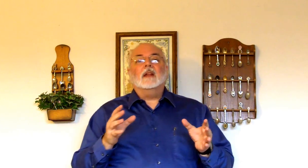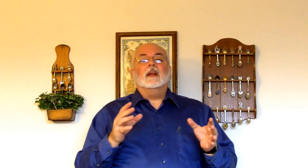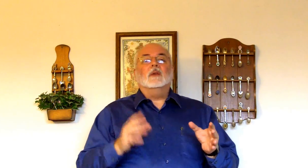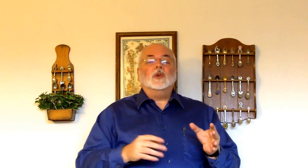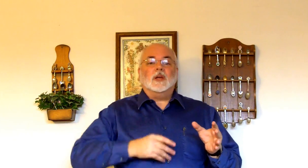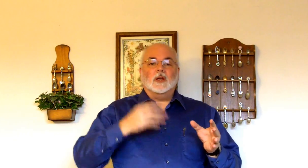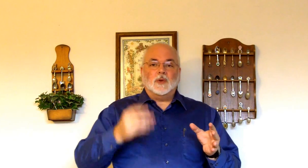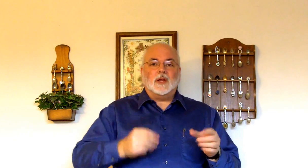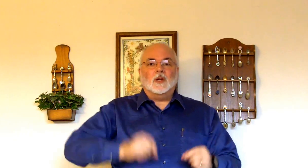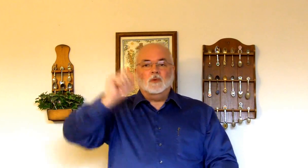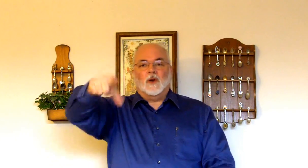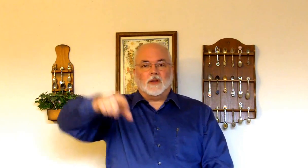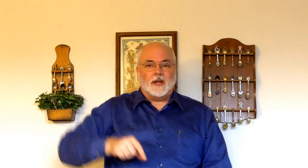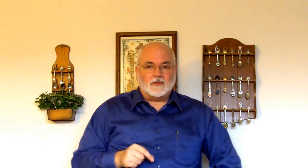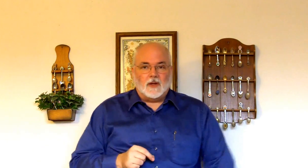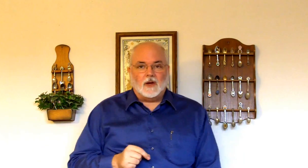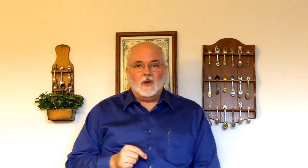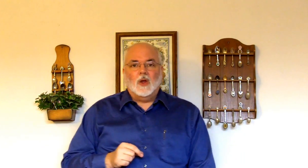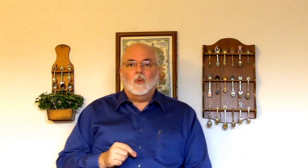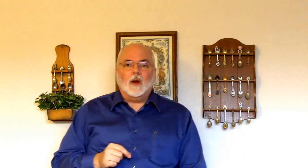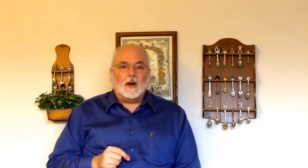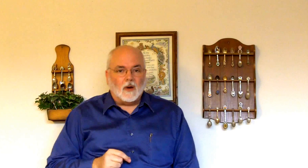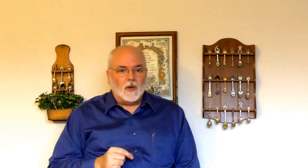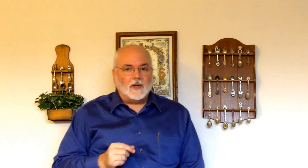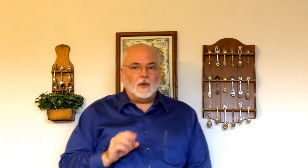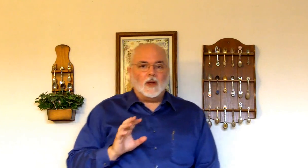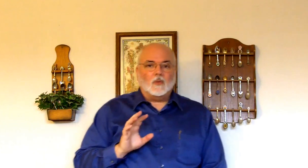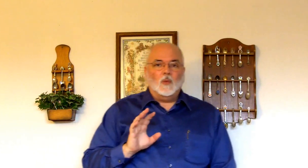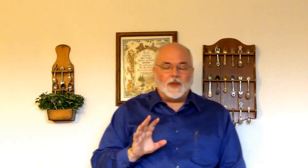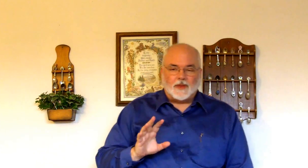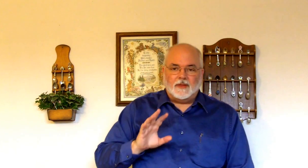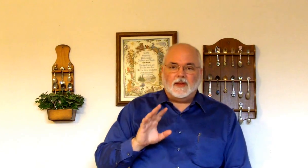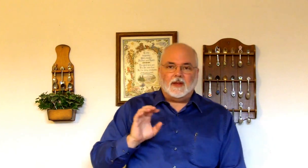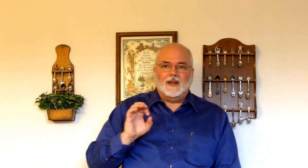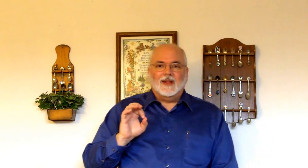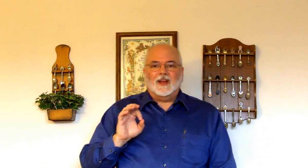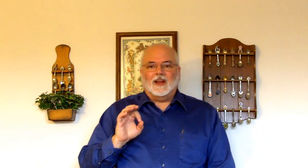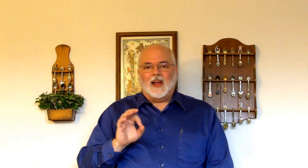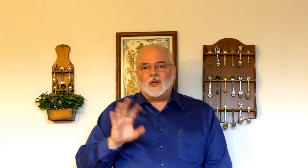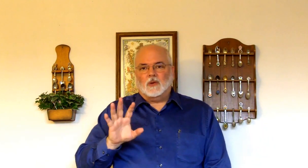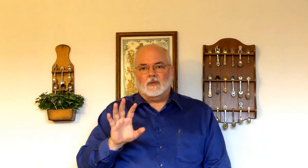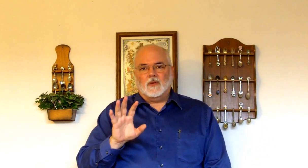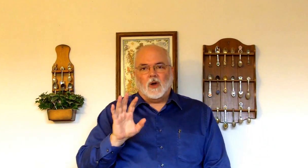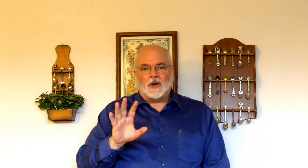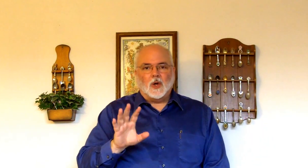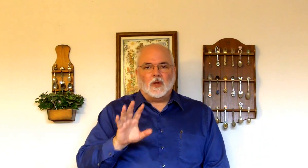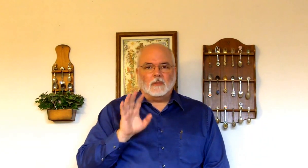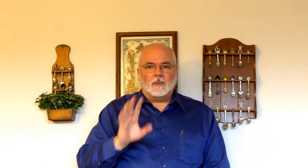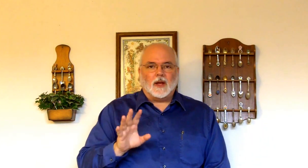then once you get good with it move on to the next video where we'll be doing it with the actual audio that we played